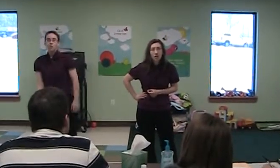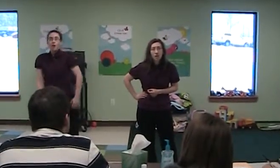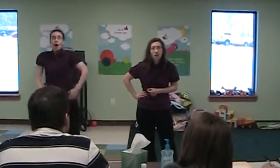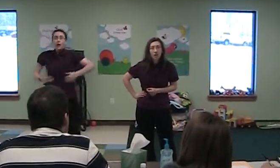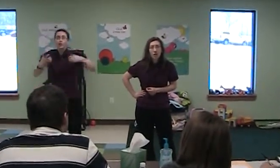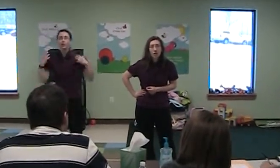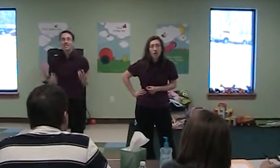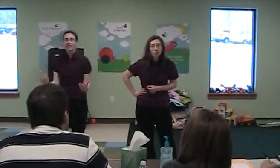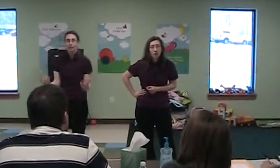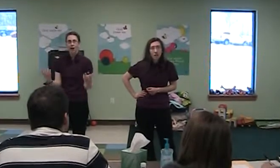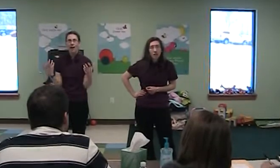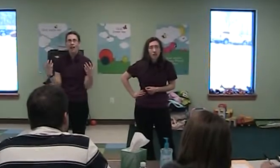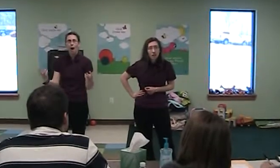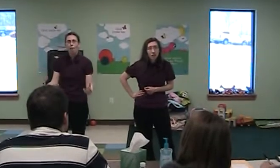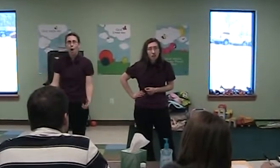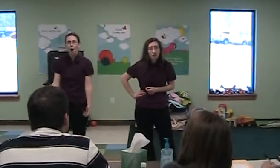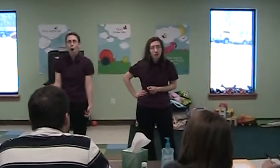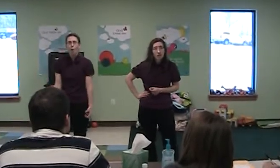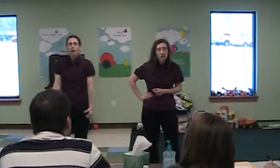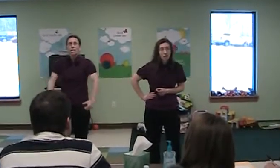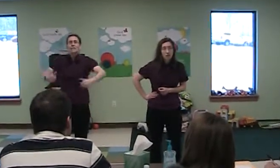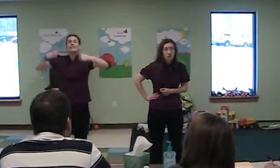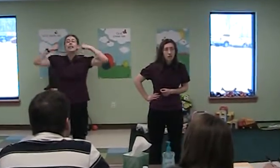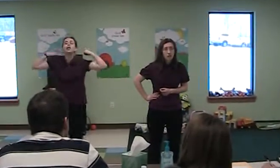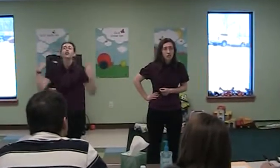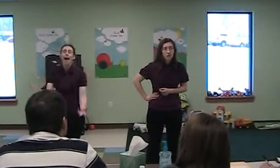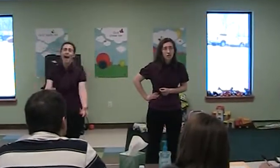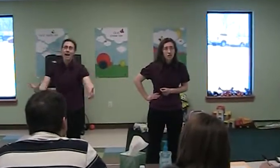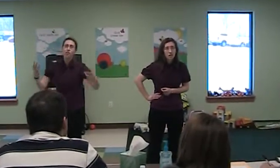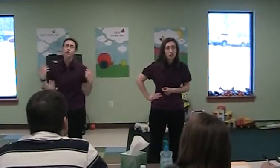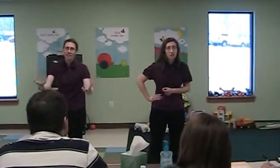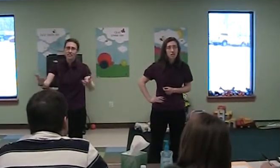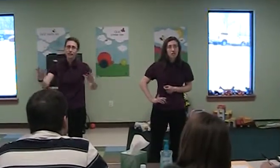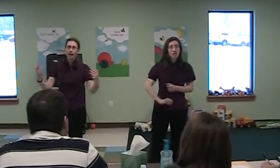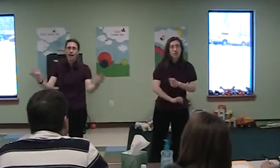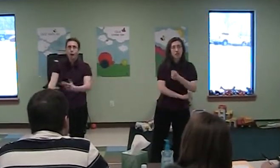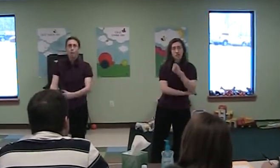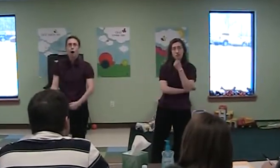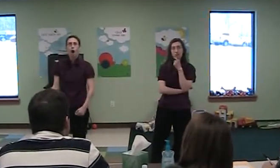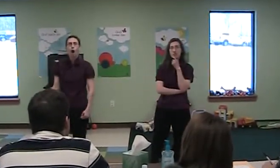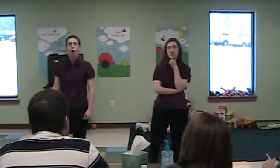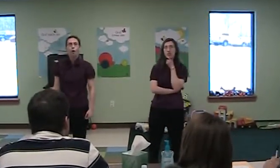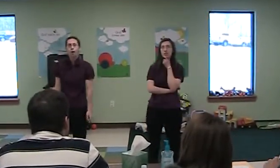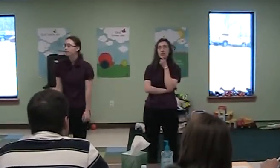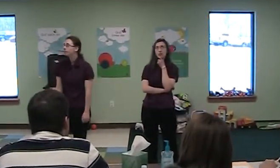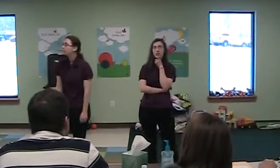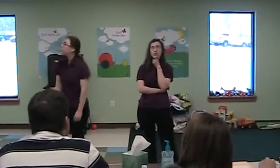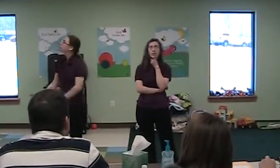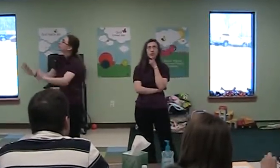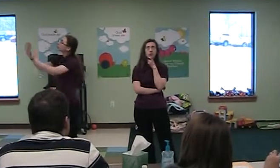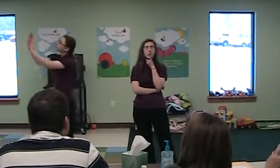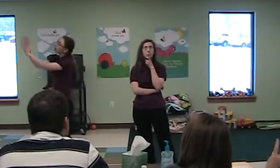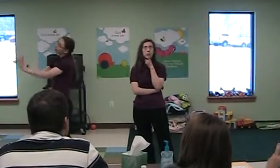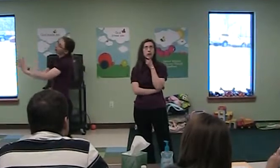Christopher Columbo! The great Christopher Columbo! Christopher Columbo! Columbo.